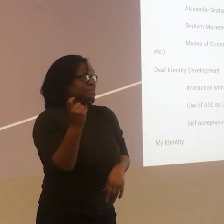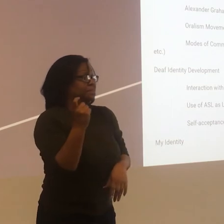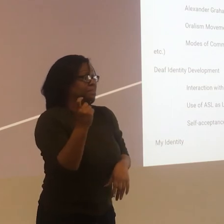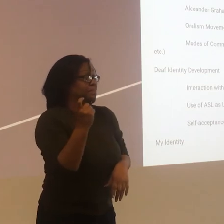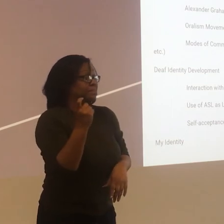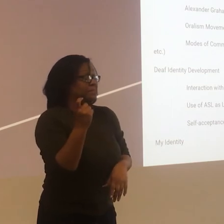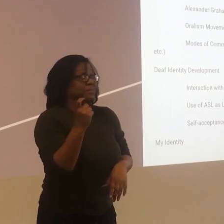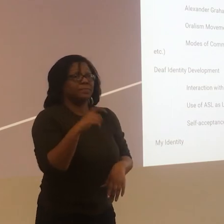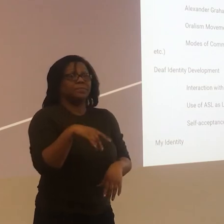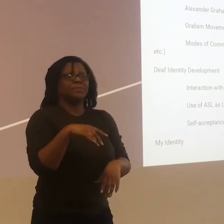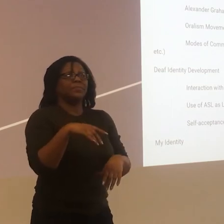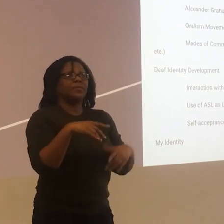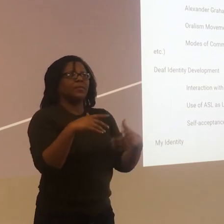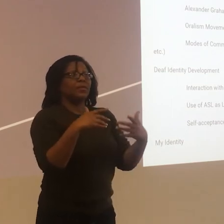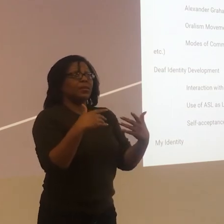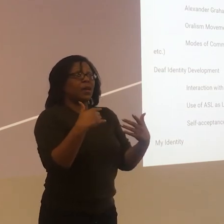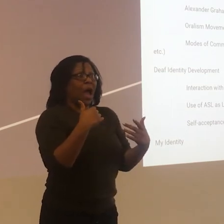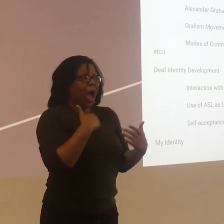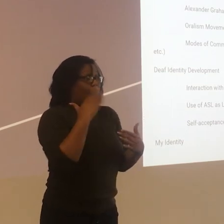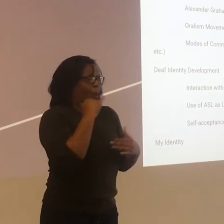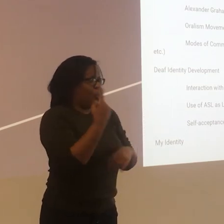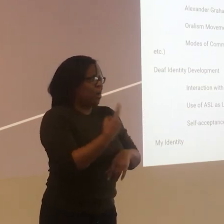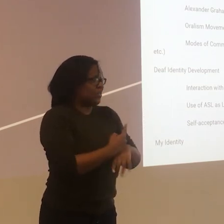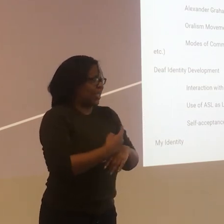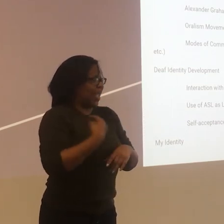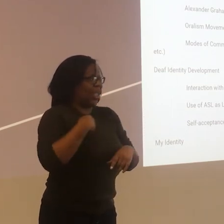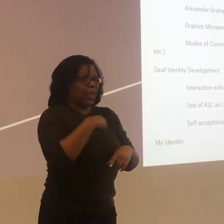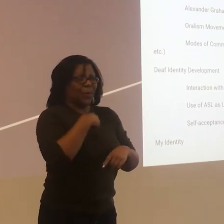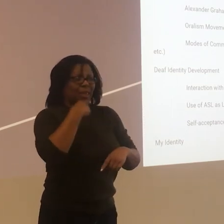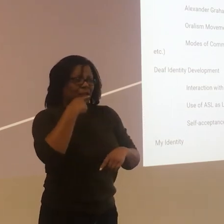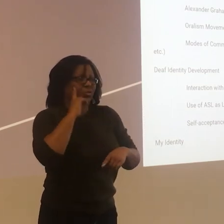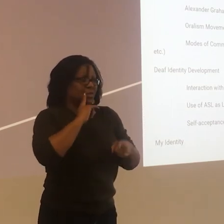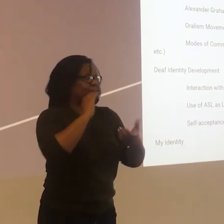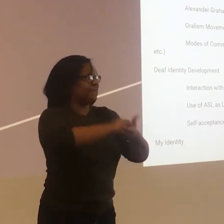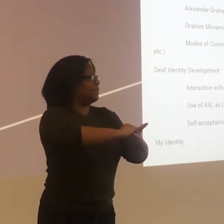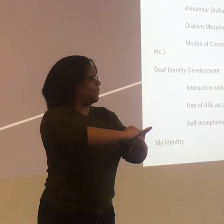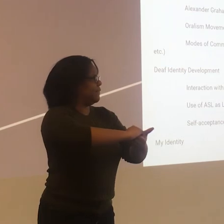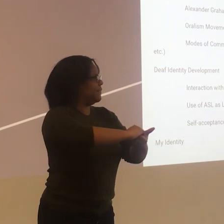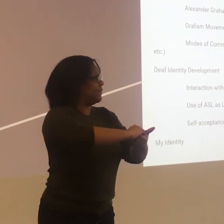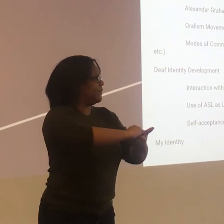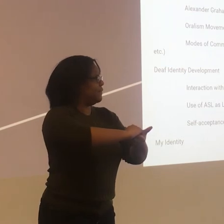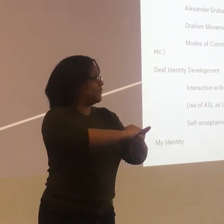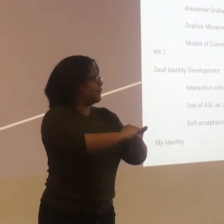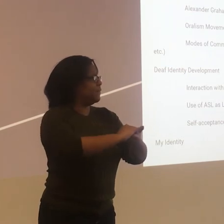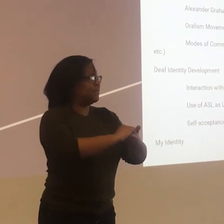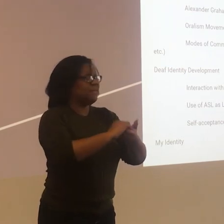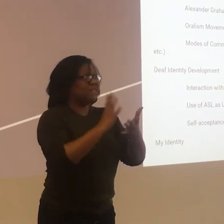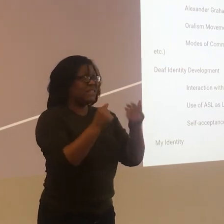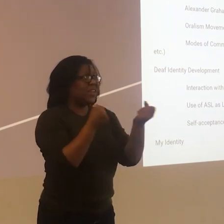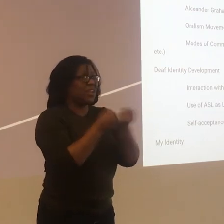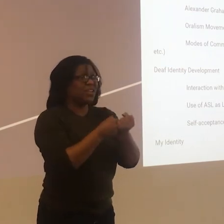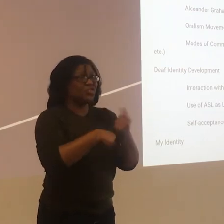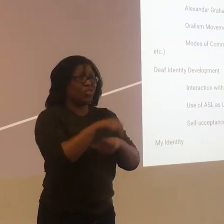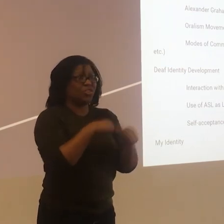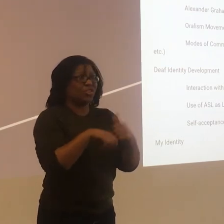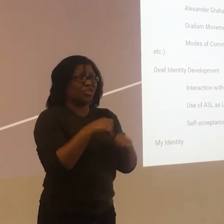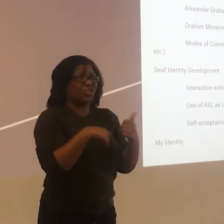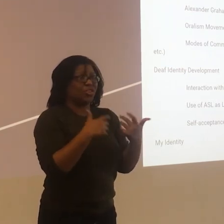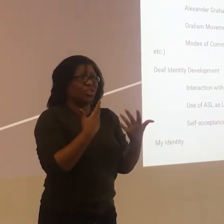he had a dream. I have a dream. I One day where deaf and hearing people will come together and they'll